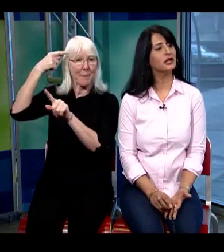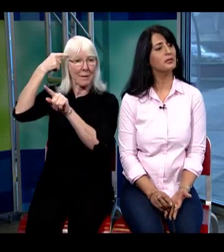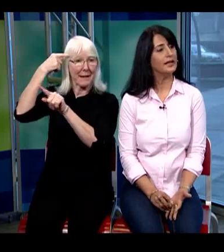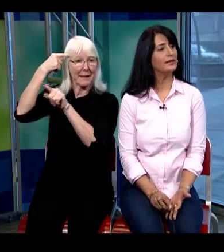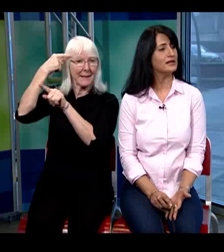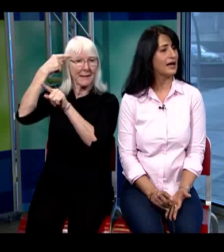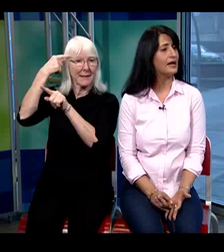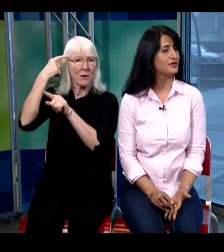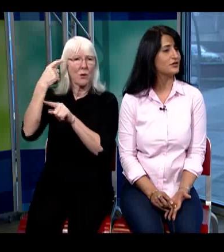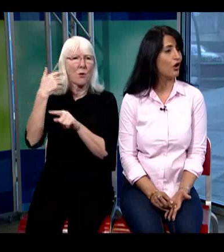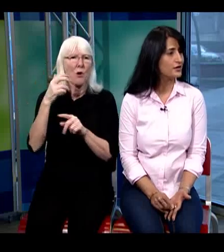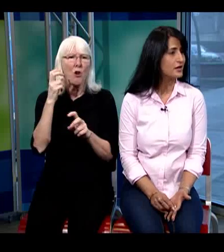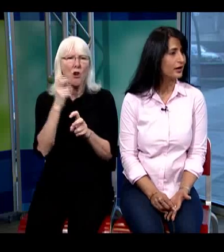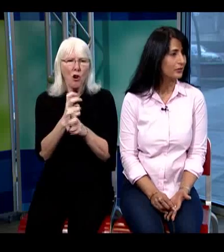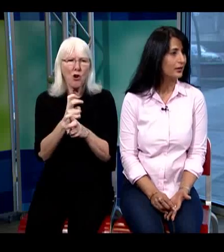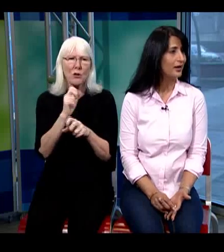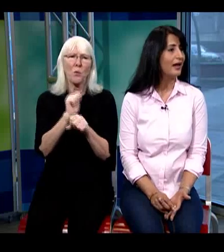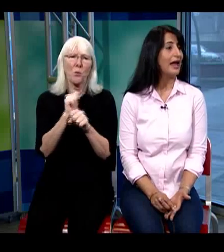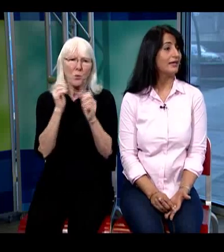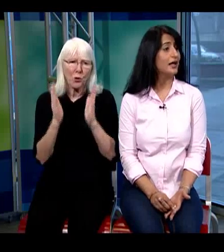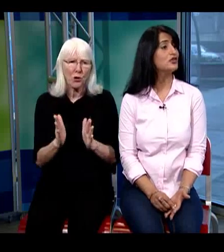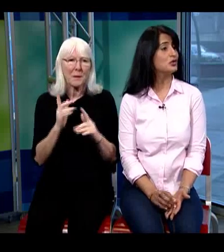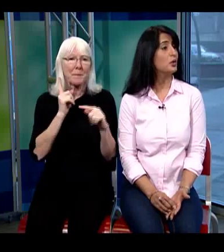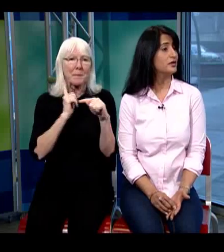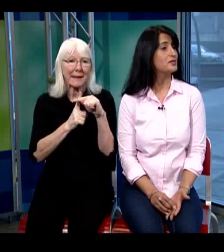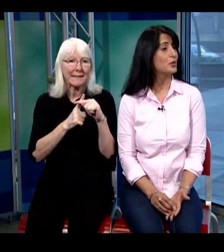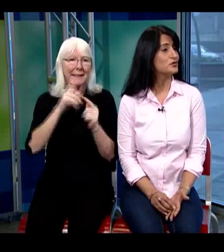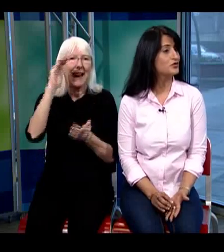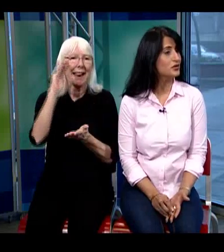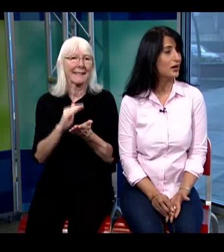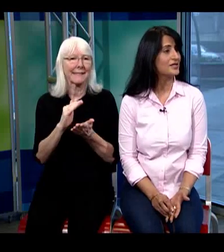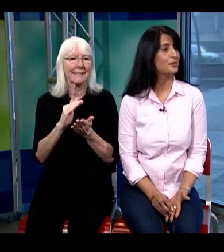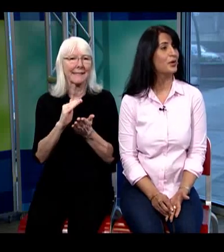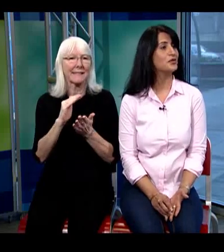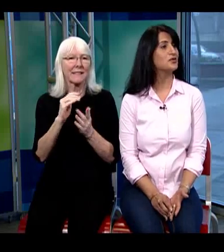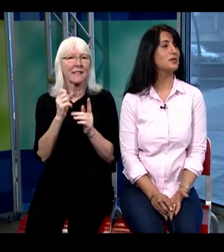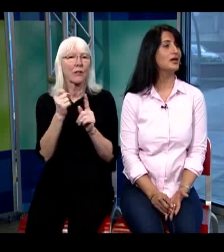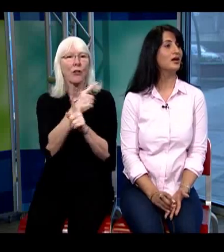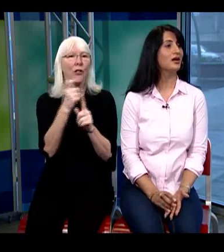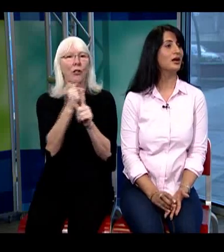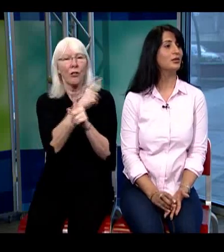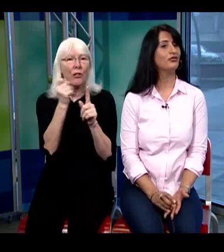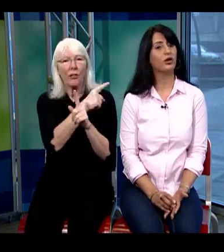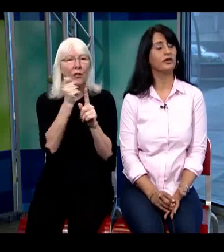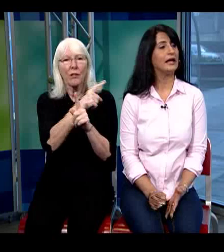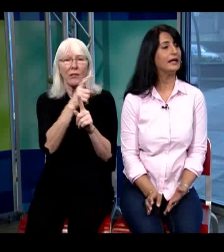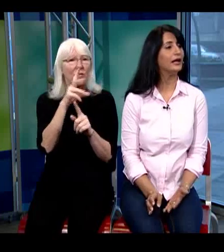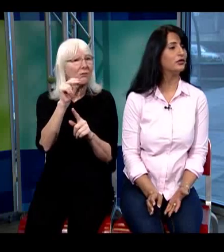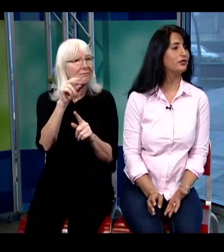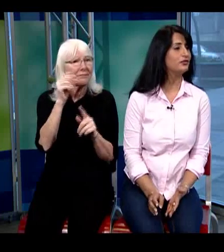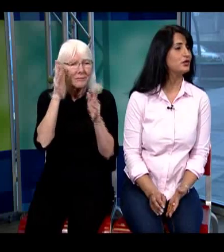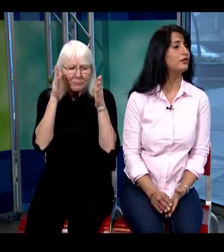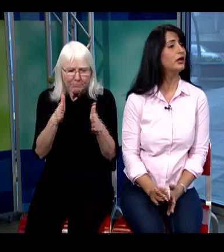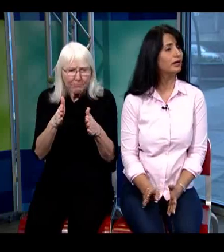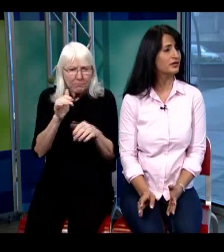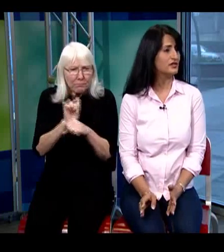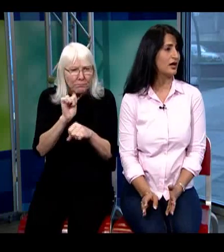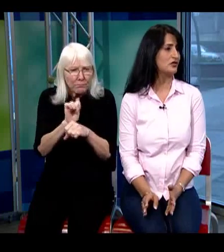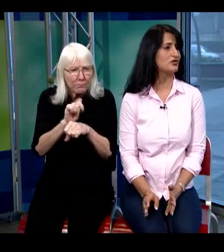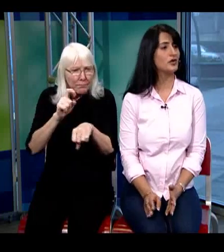complete their tasks on time and they actually do what they're supposed to do as opposed to being involved in any kind of sort of hearing distractions or